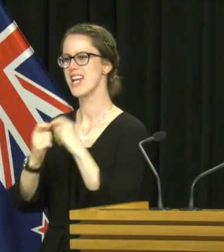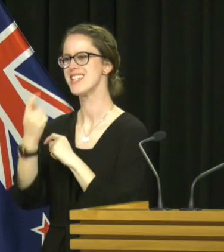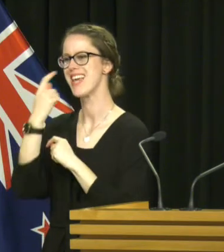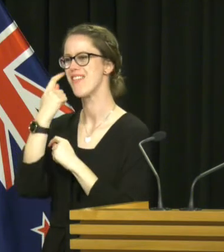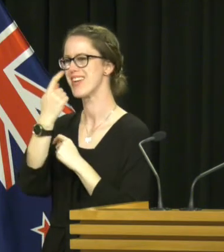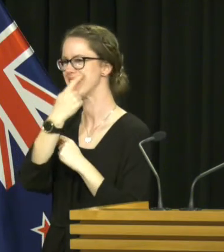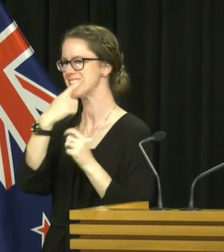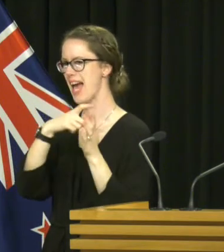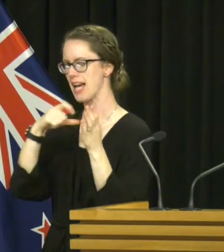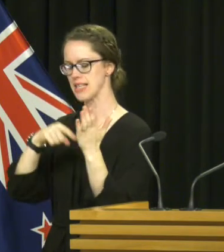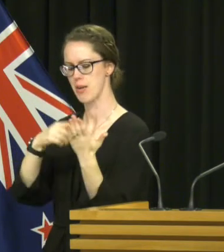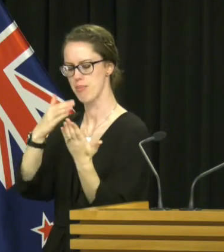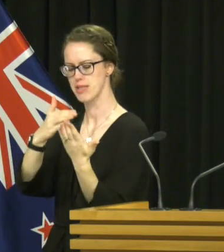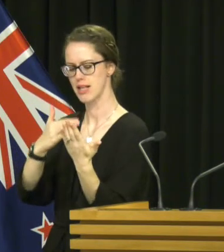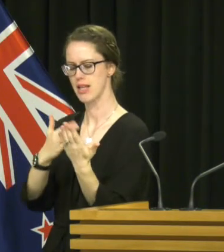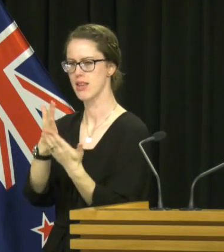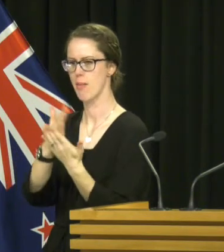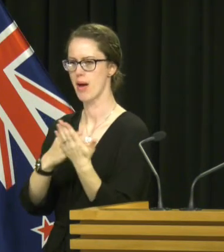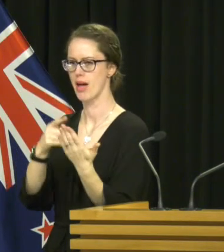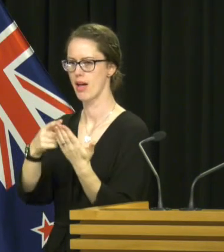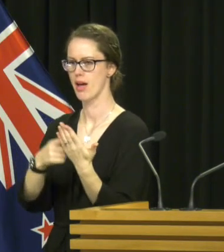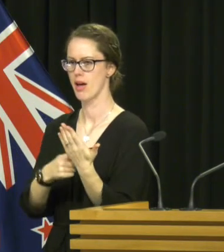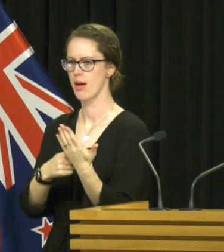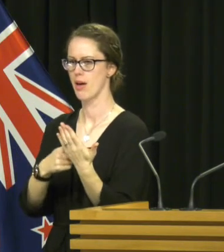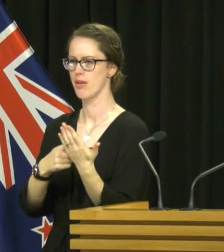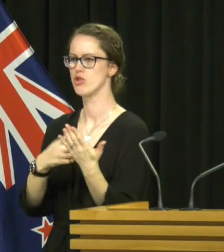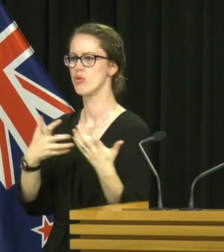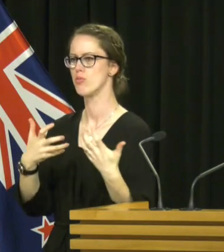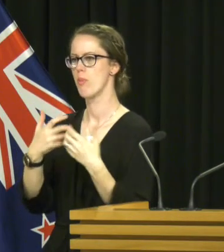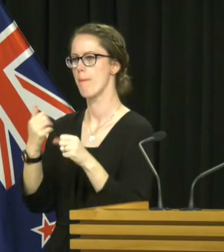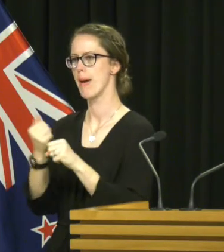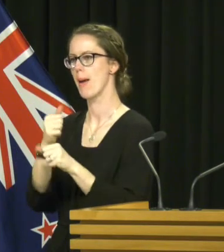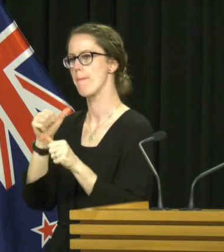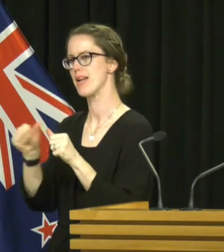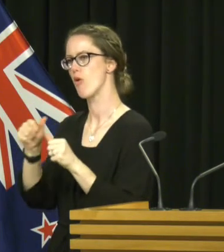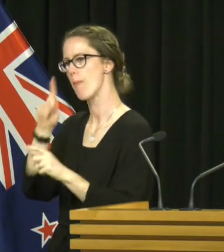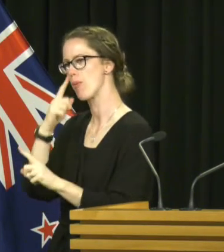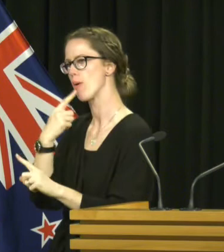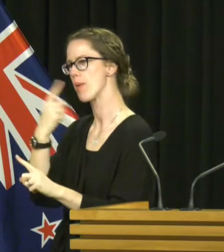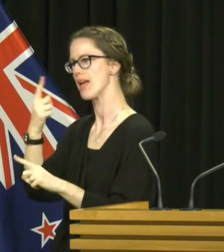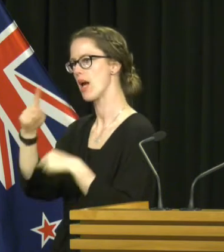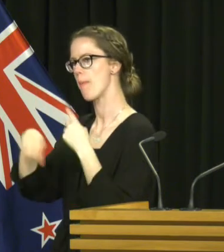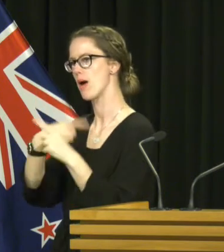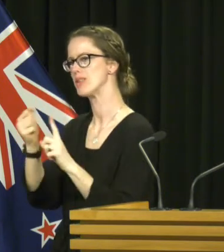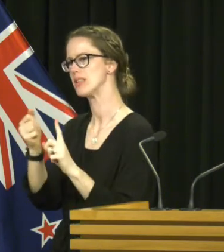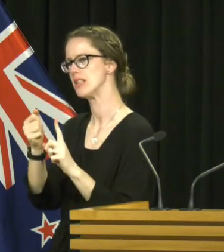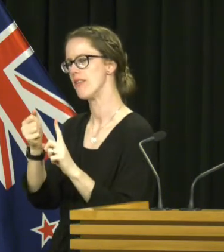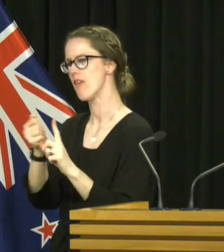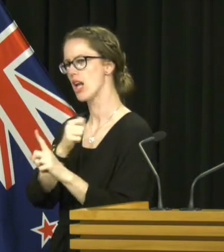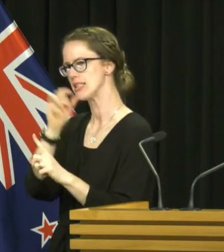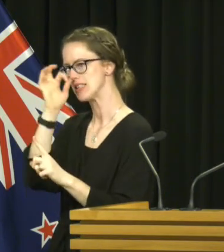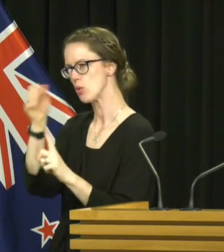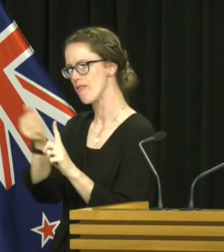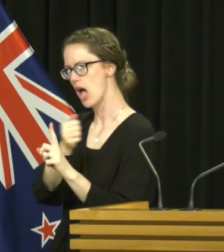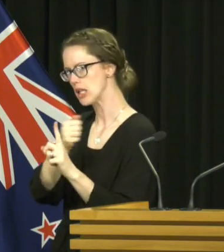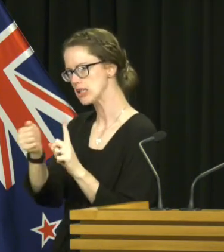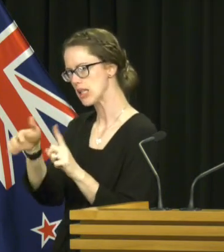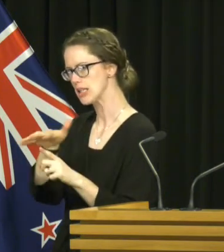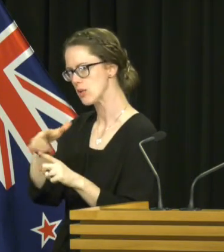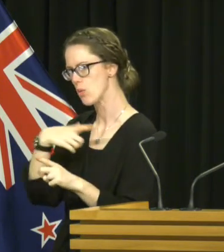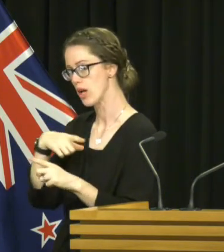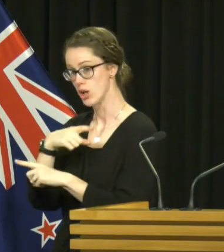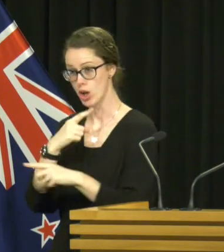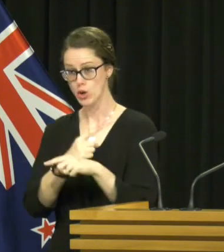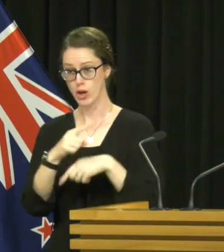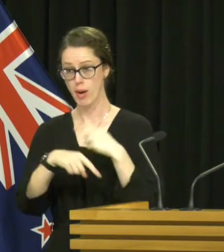that made it better complaints and quits in the sexual violence and family violence cases? You're